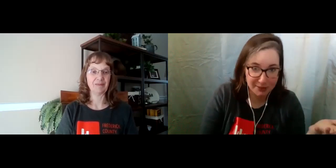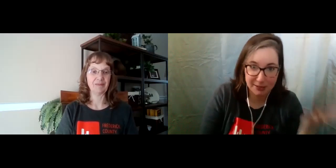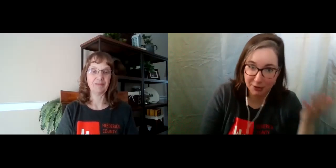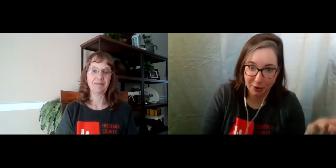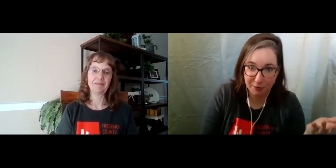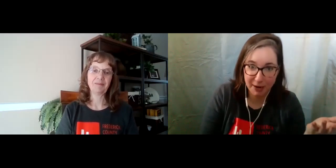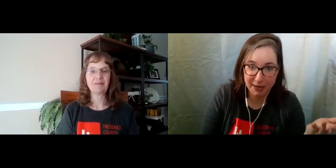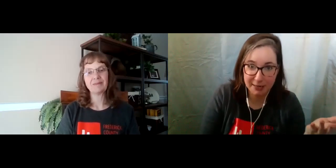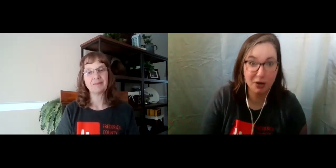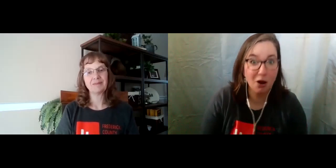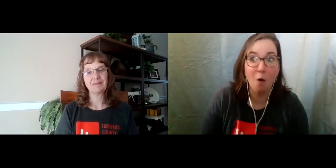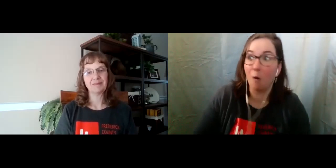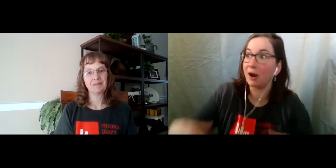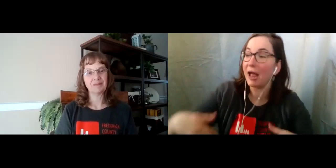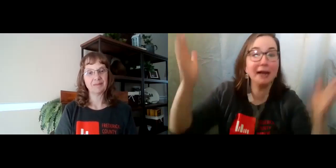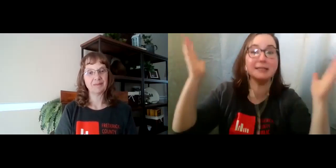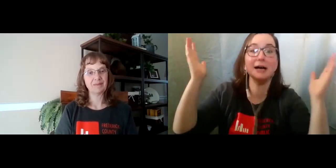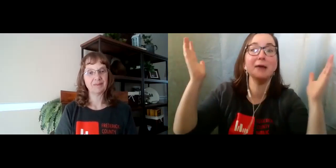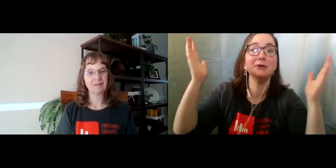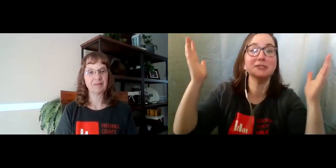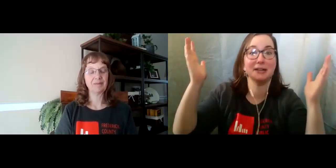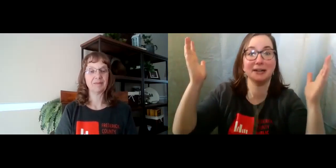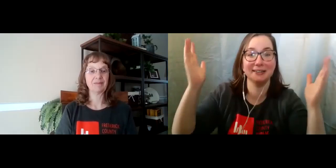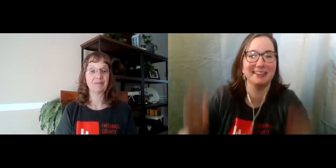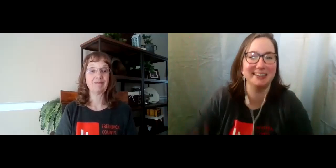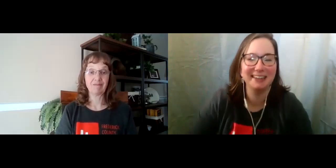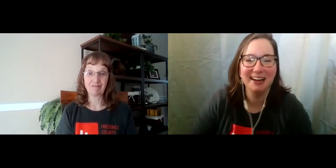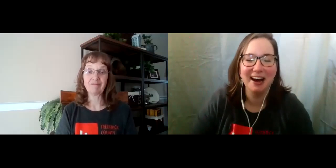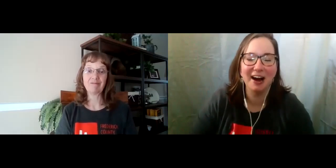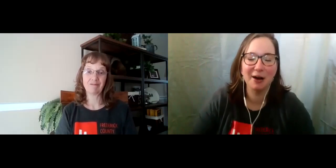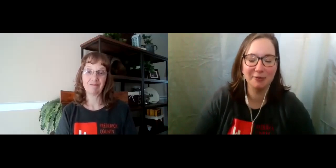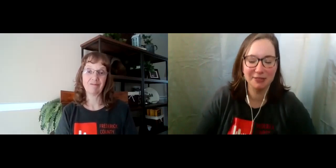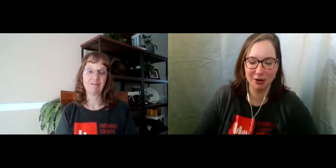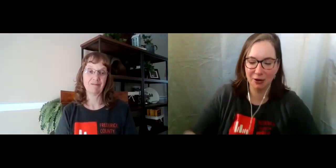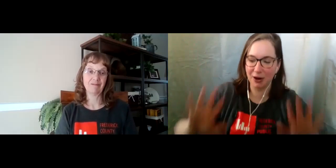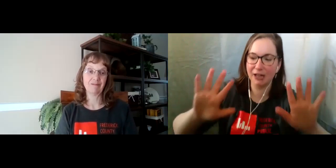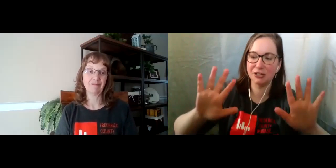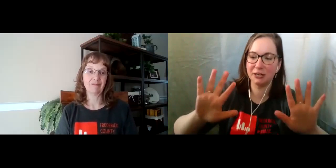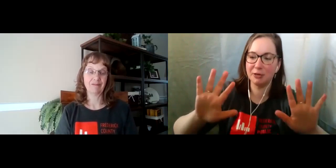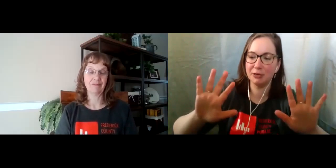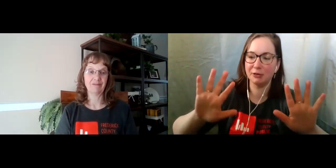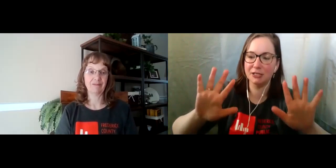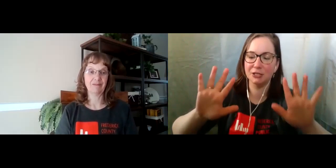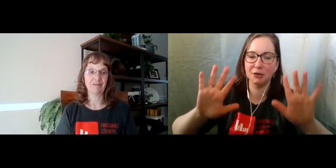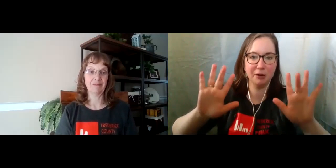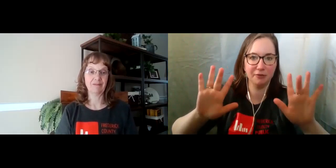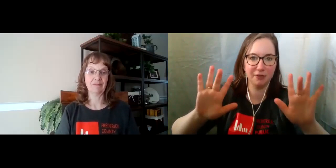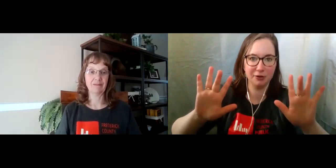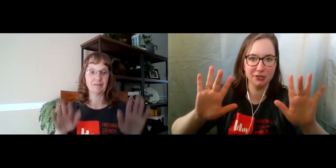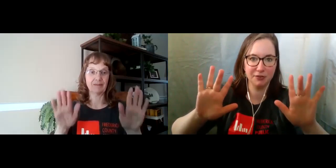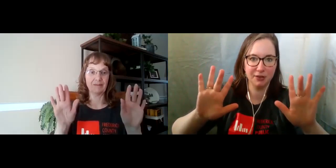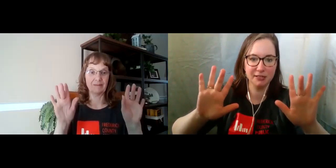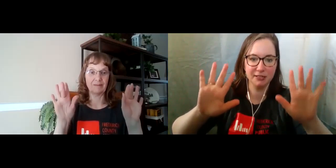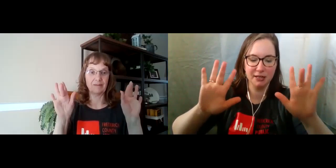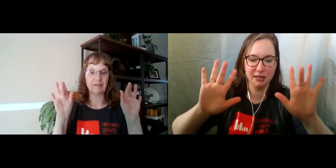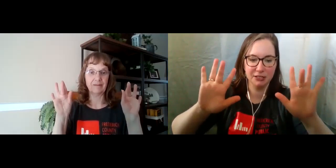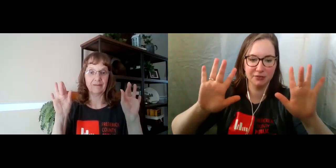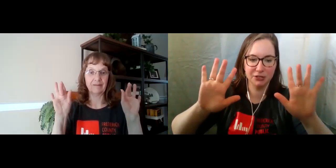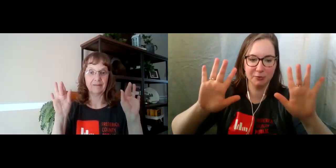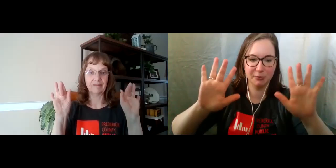the COVID pandemic or anytime you're sick. So you're actually going to be utilizing your middle fingers for this. So if you show me your middle